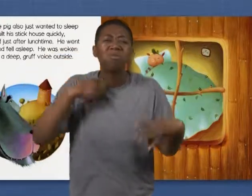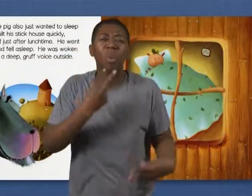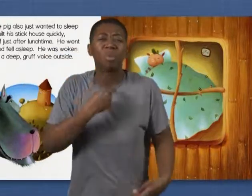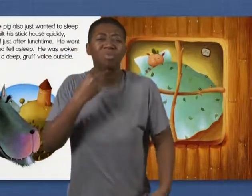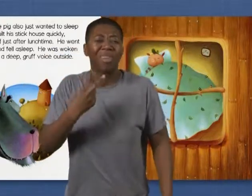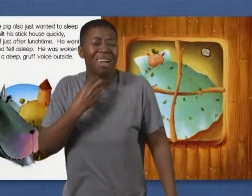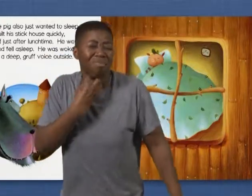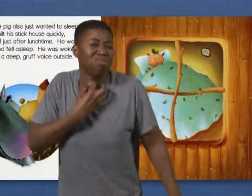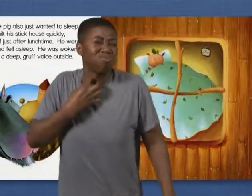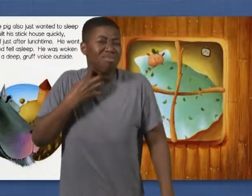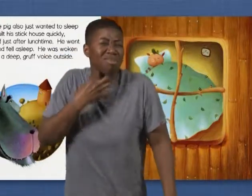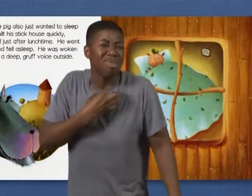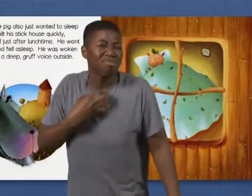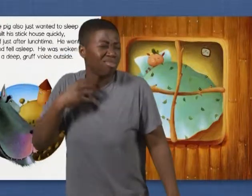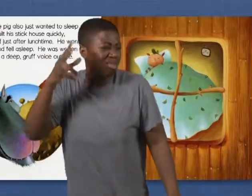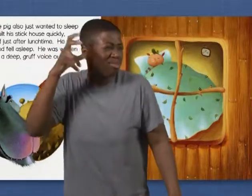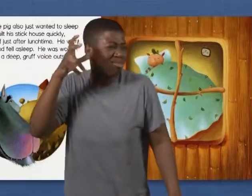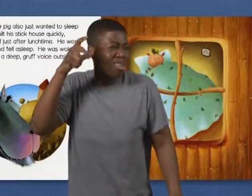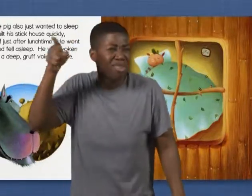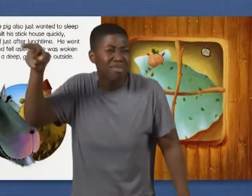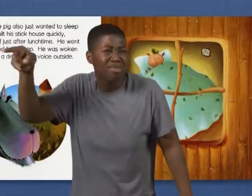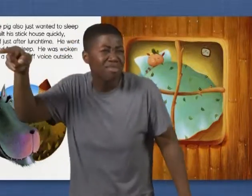of a deep, gruff voice outside.